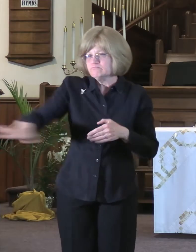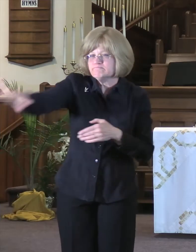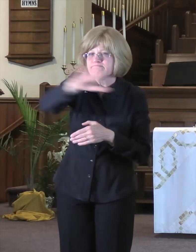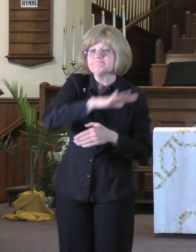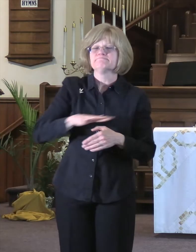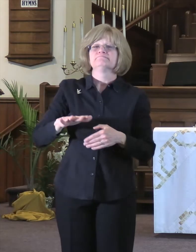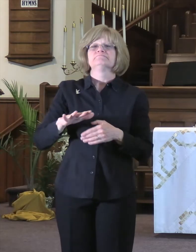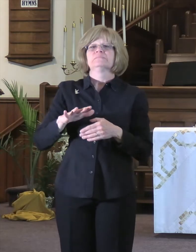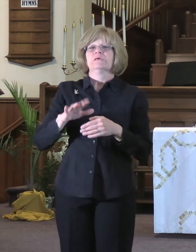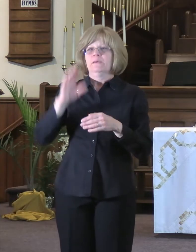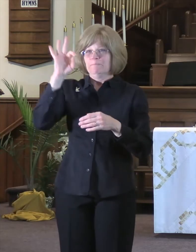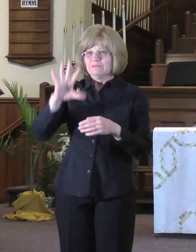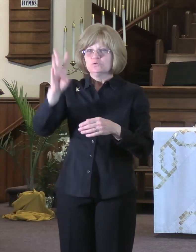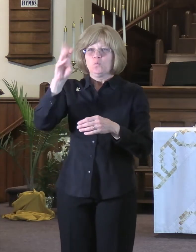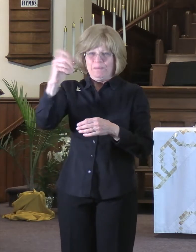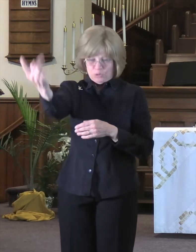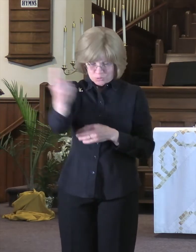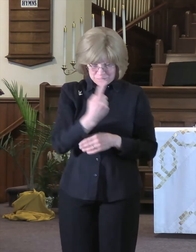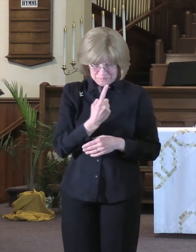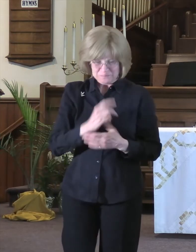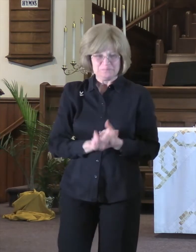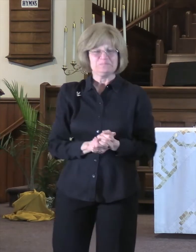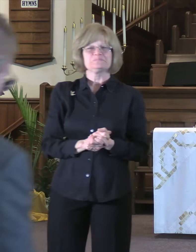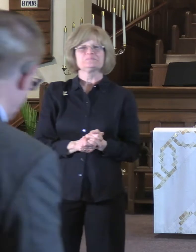Christ Weber, please come forward.